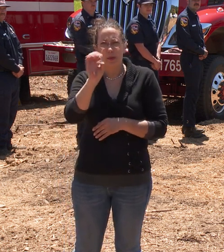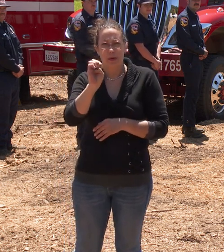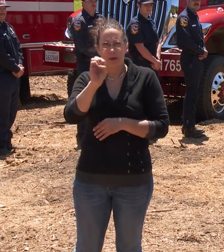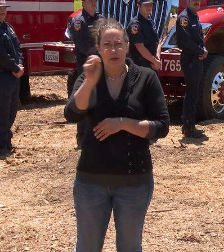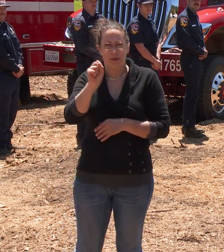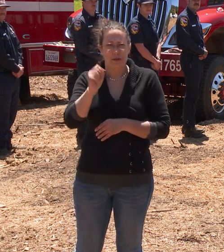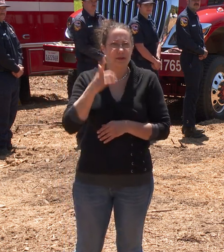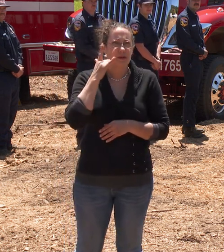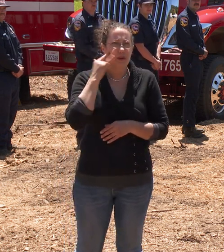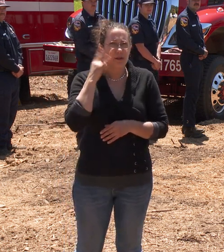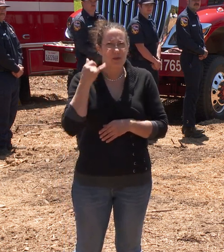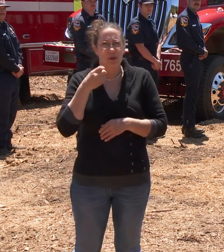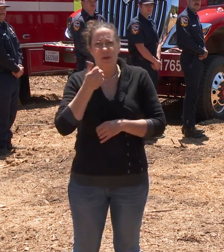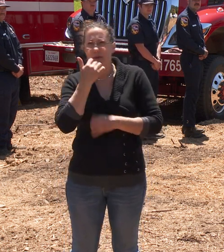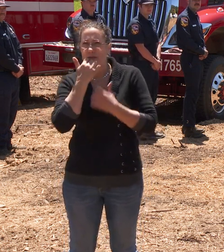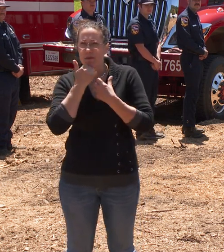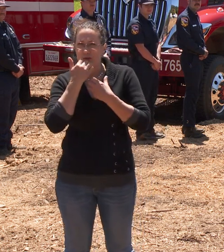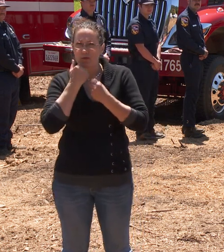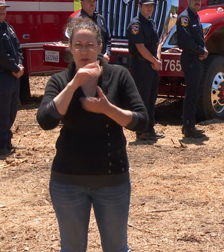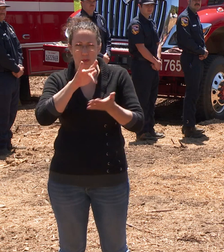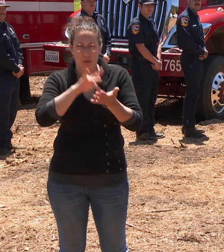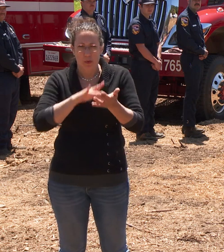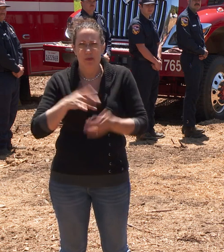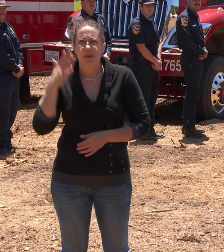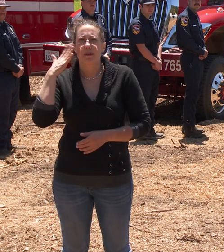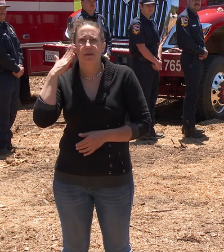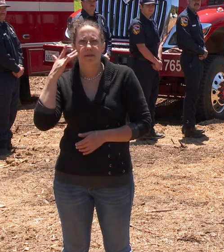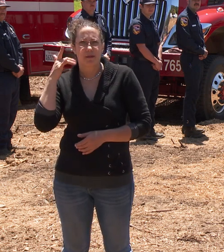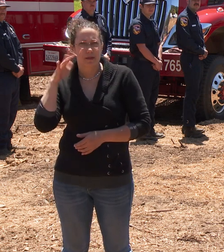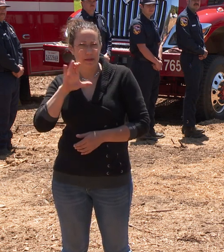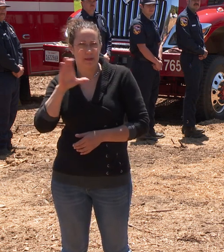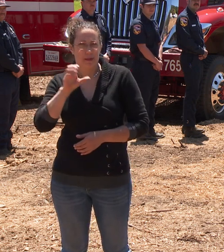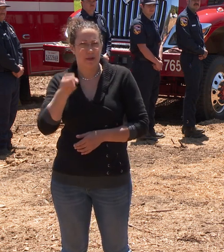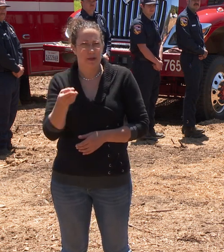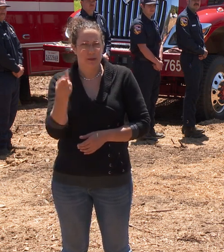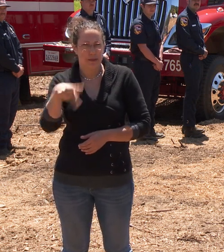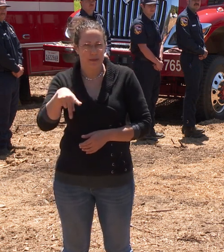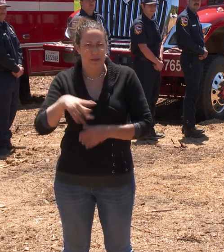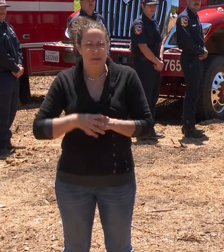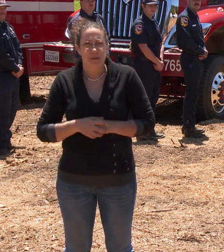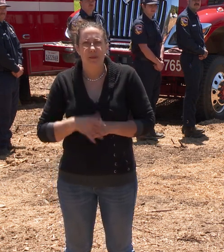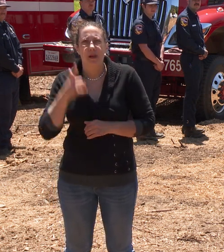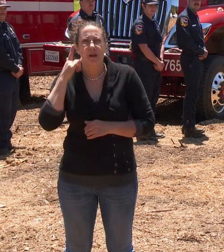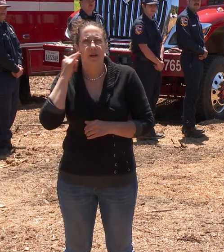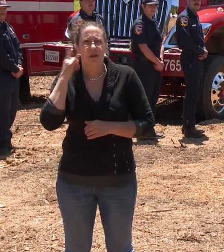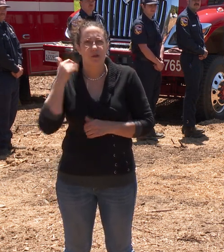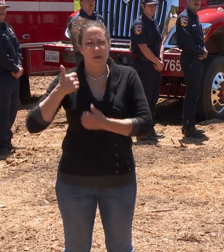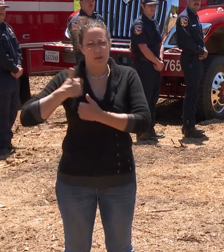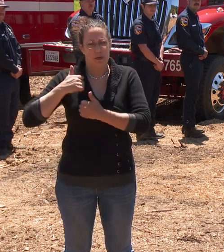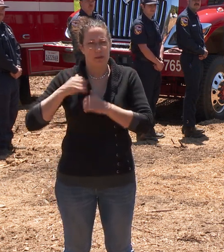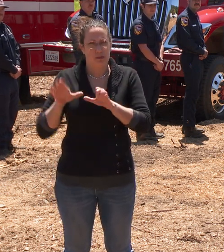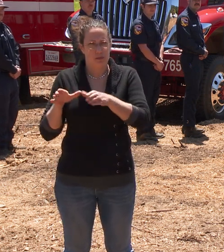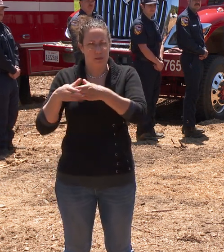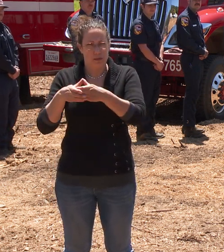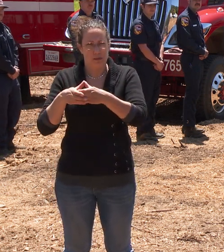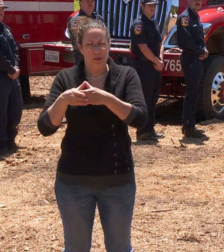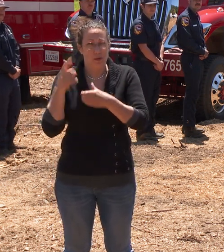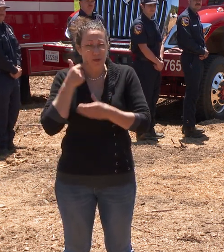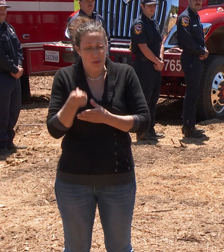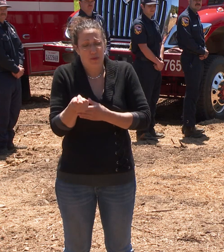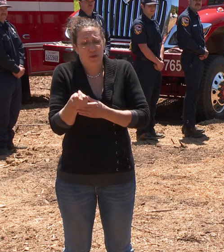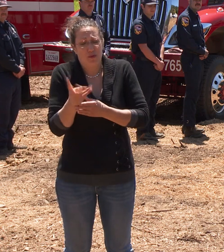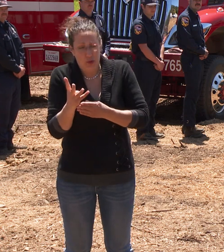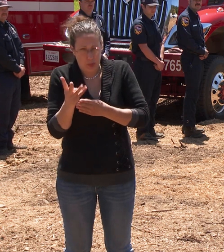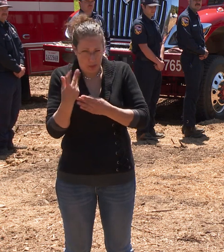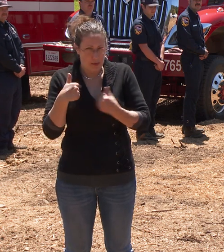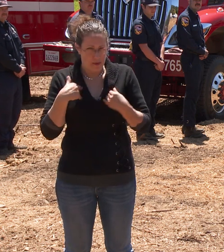California Conservation Corps, California Highway Patrol, and the California Military Department, just to name a few.